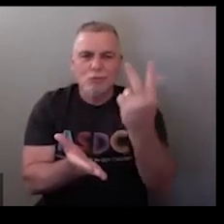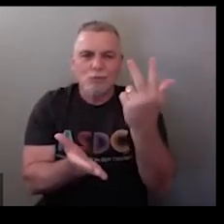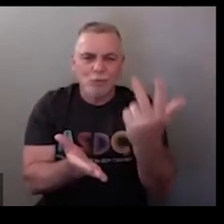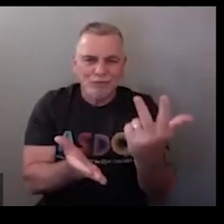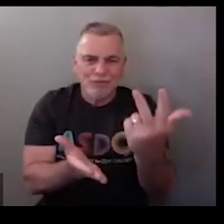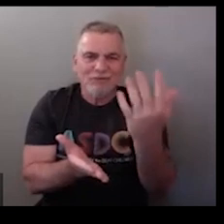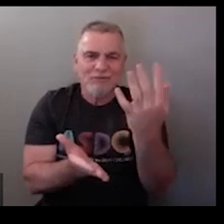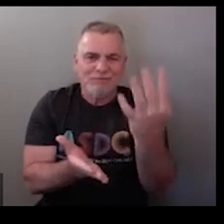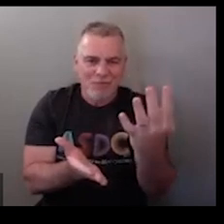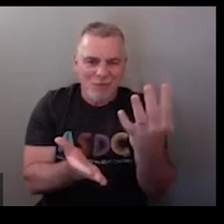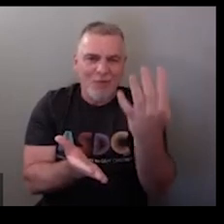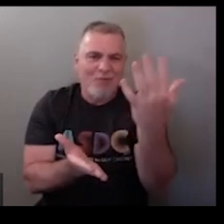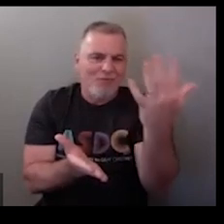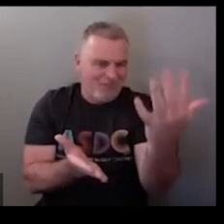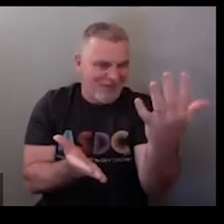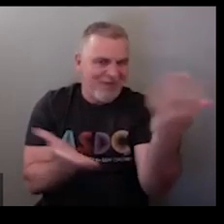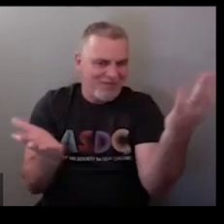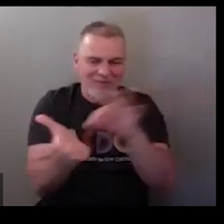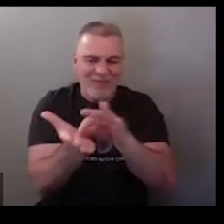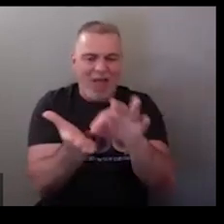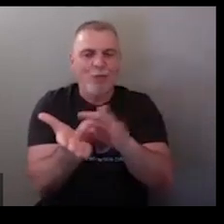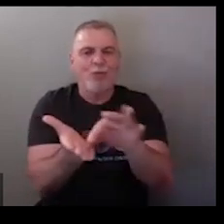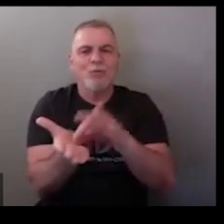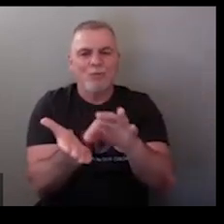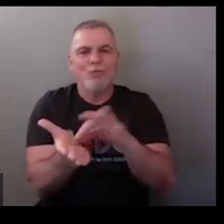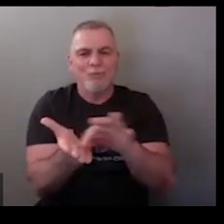one two three four five so this is counting